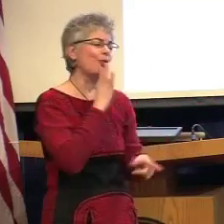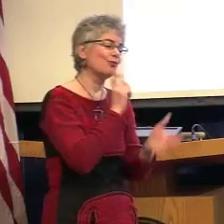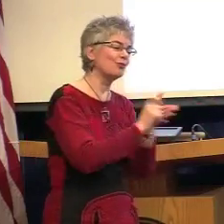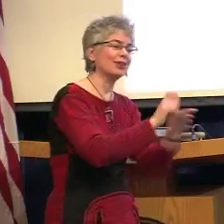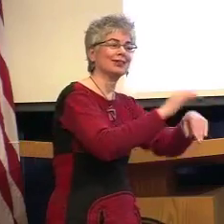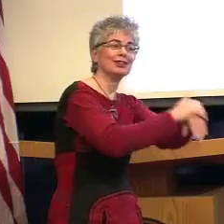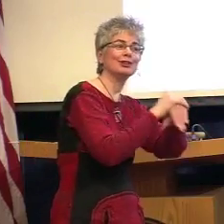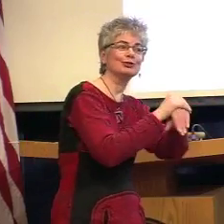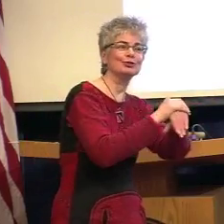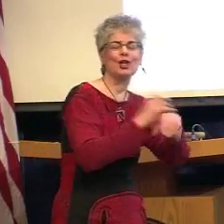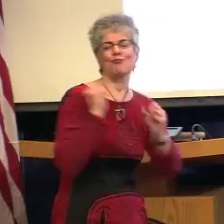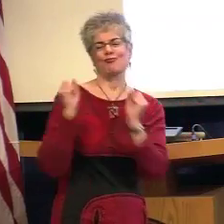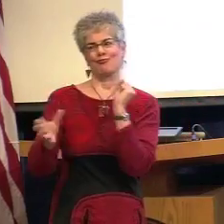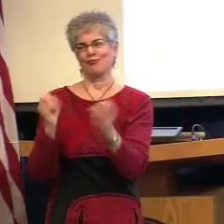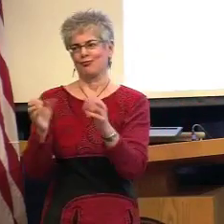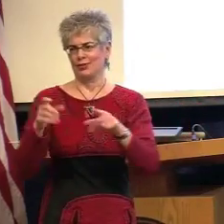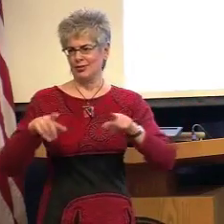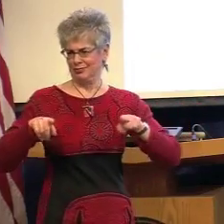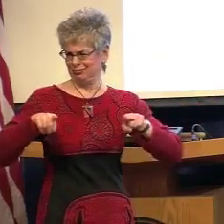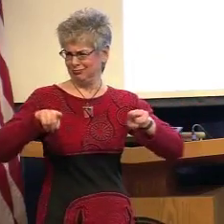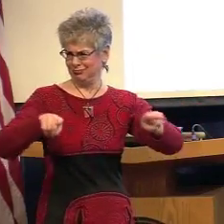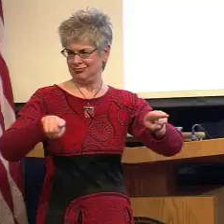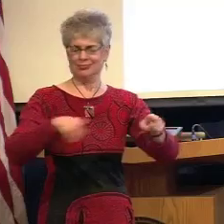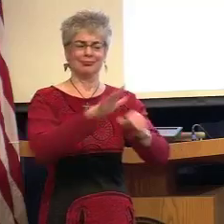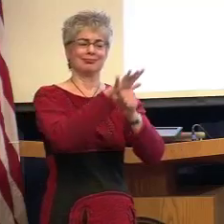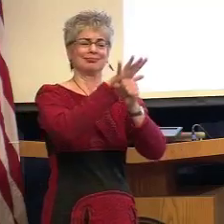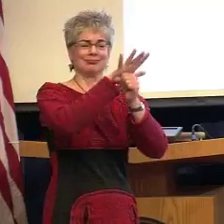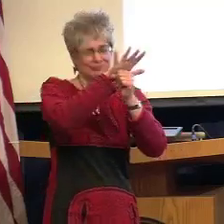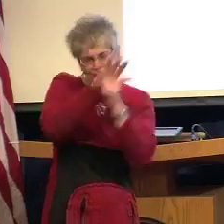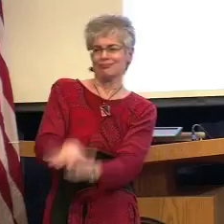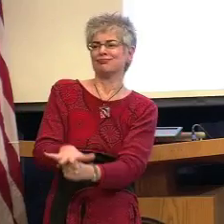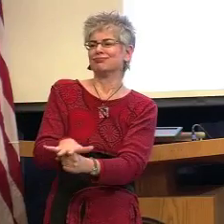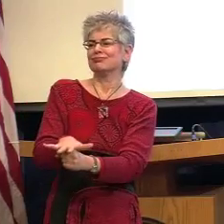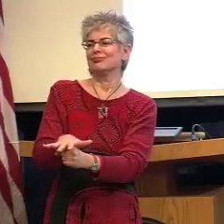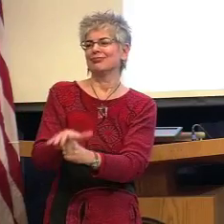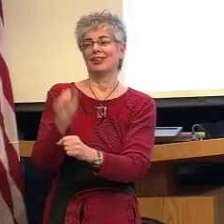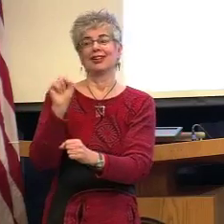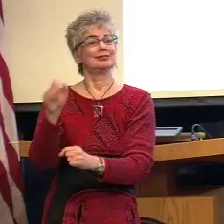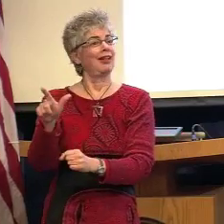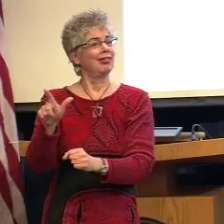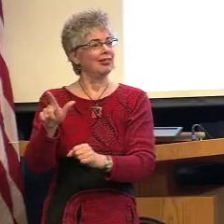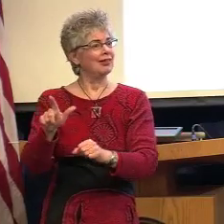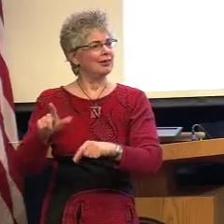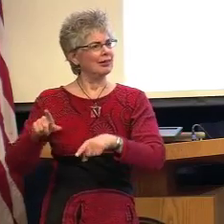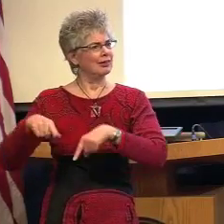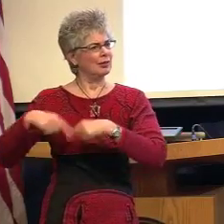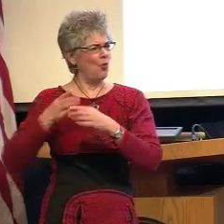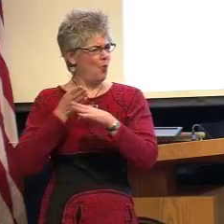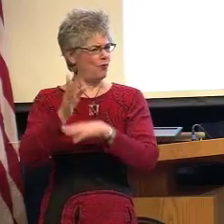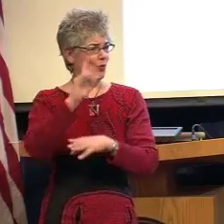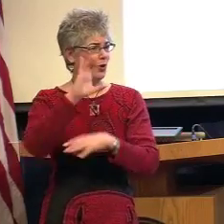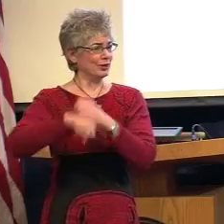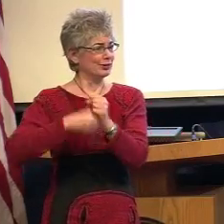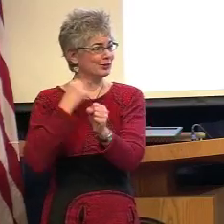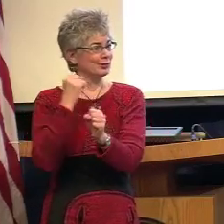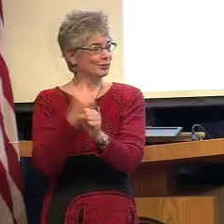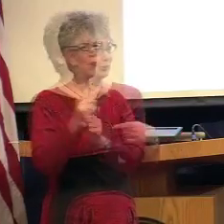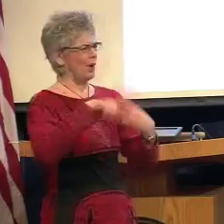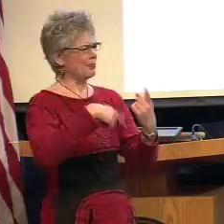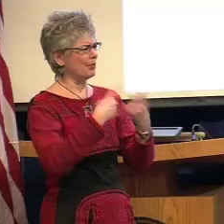When we talk about using the language that's used in the deaf community, we talk about spoken and written English and how it